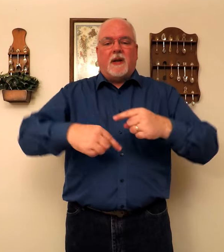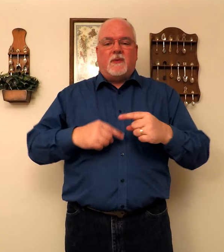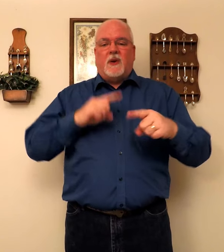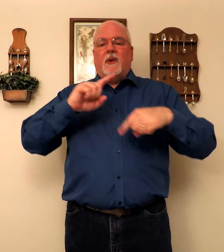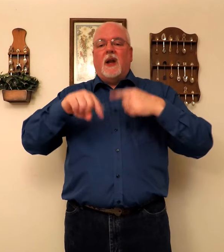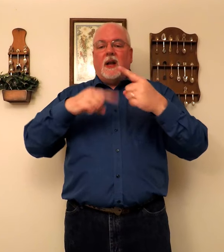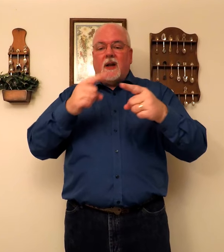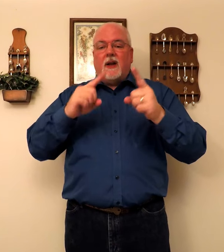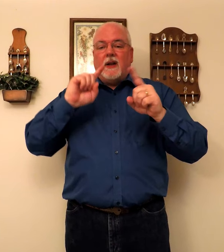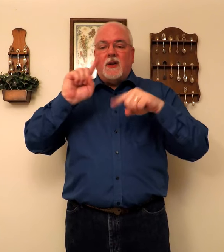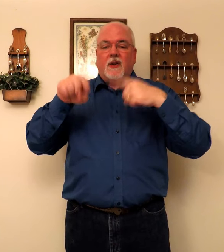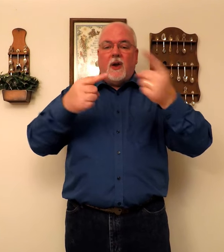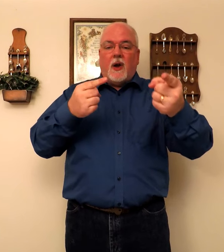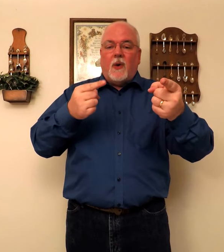down the road. Just go.